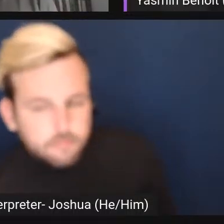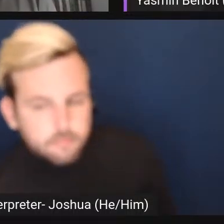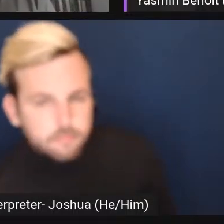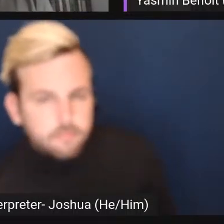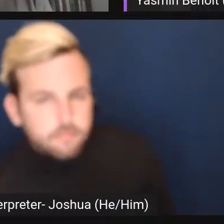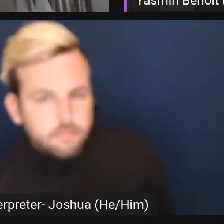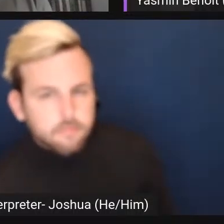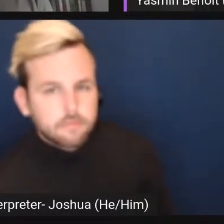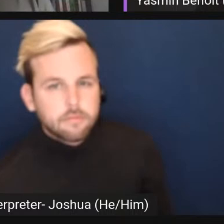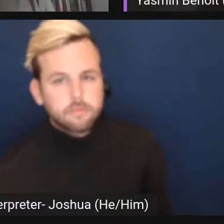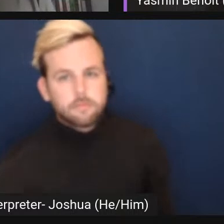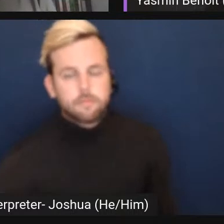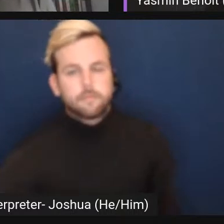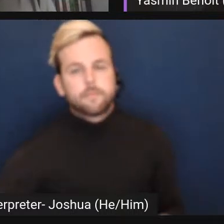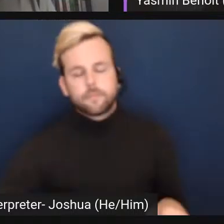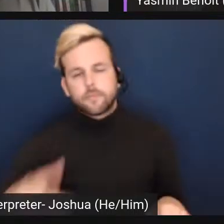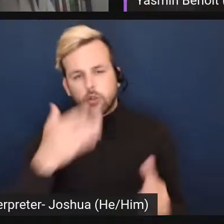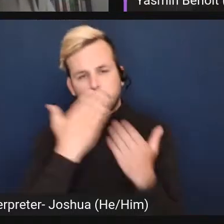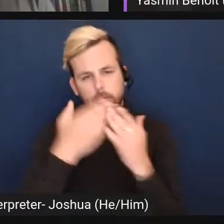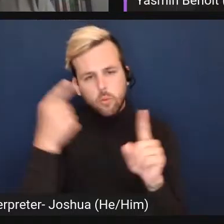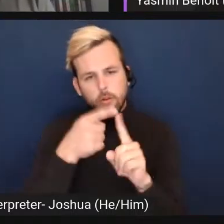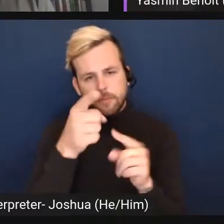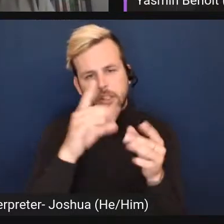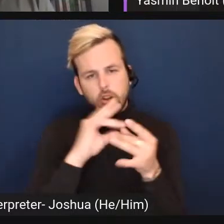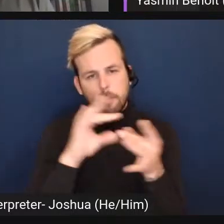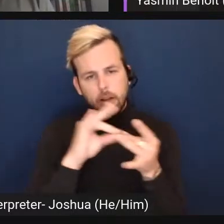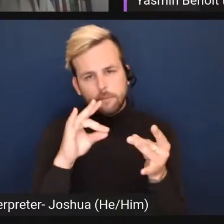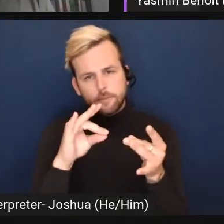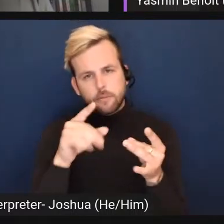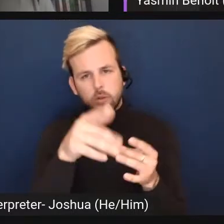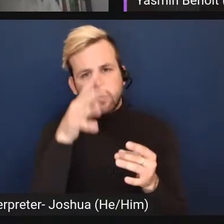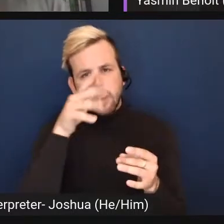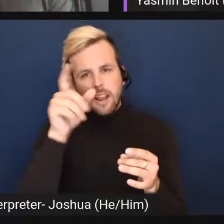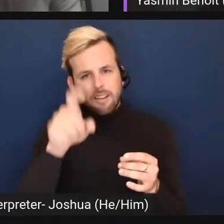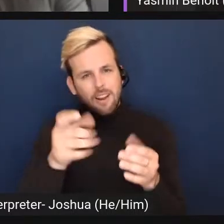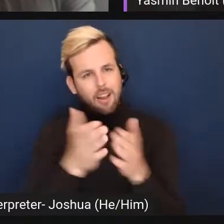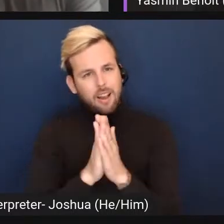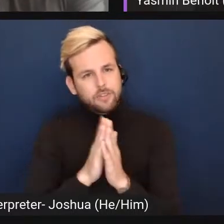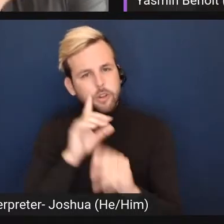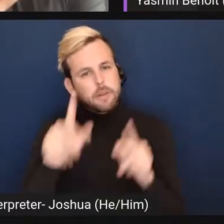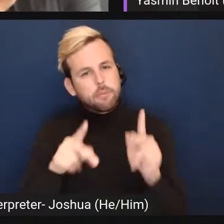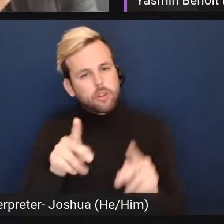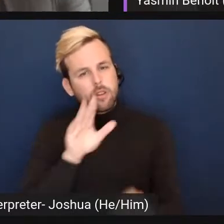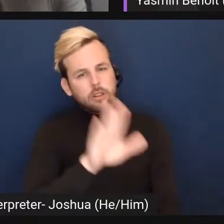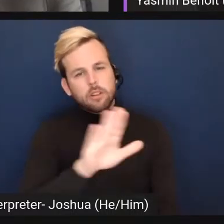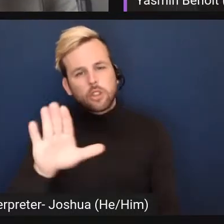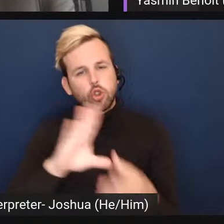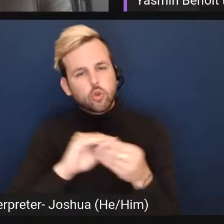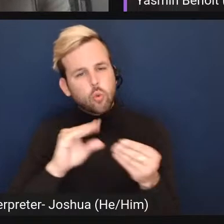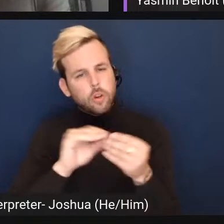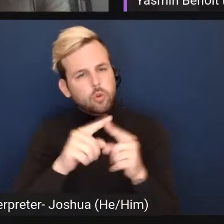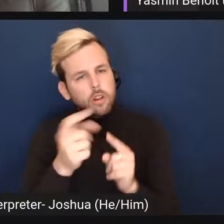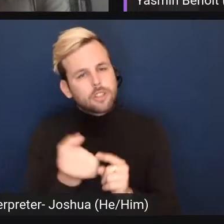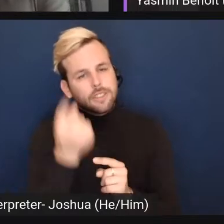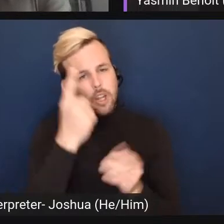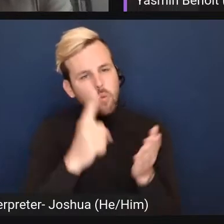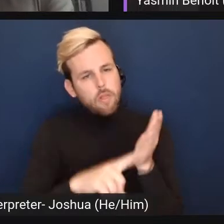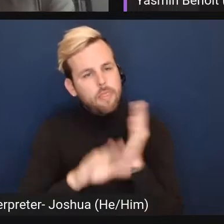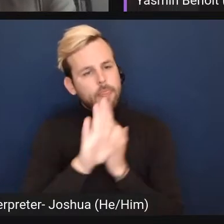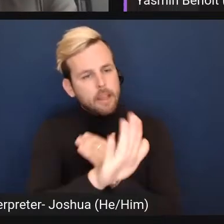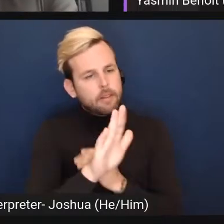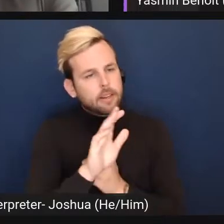yeah i think it's particularly good point when you talk about like you know you're gonna have to ask for people's individual stories to understand what their experience of